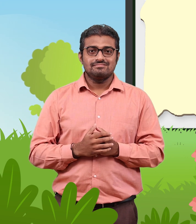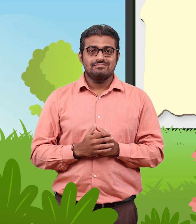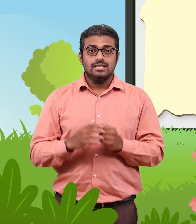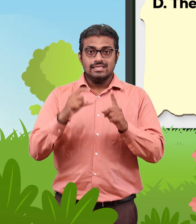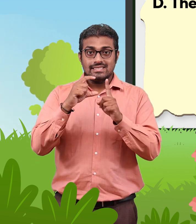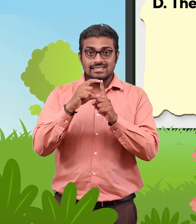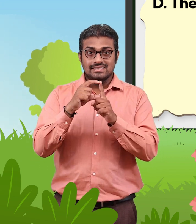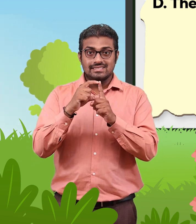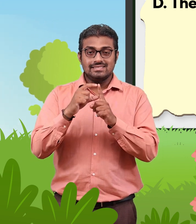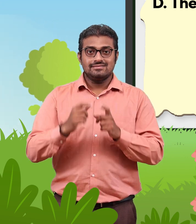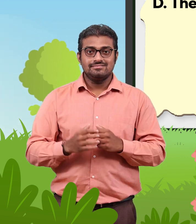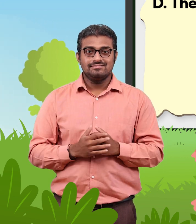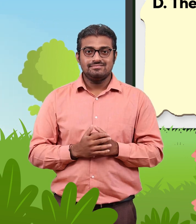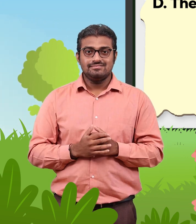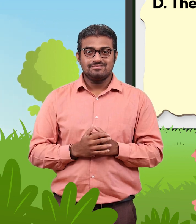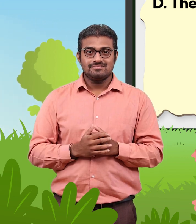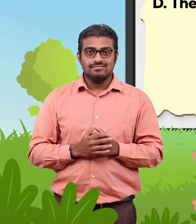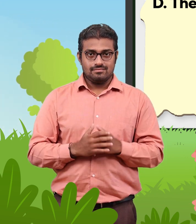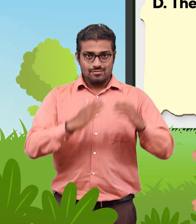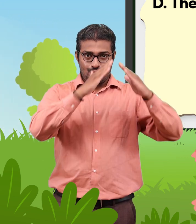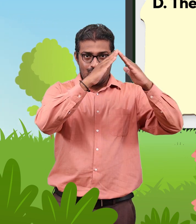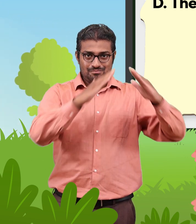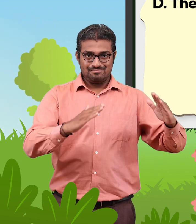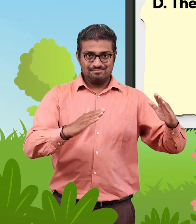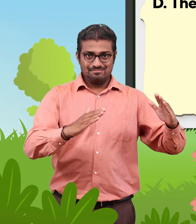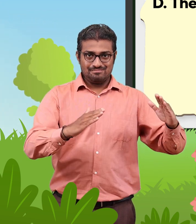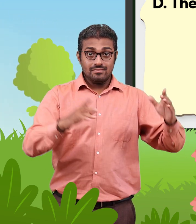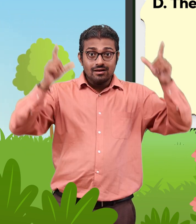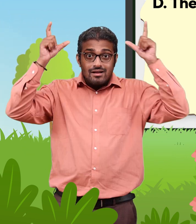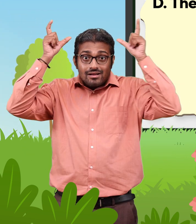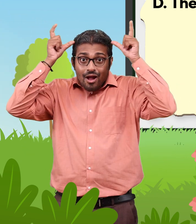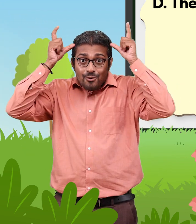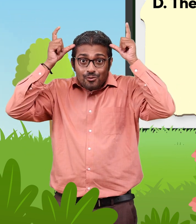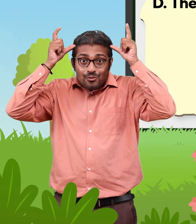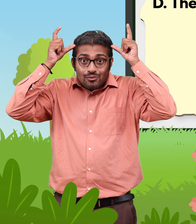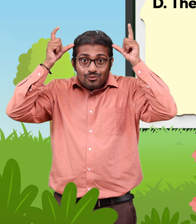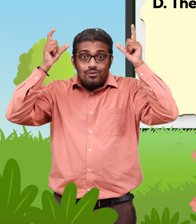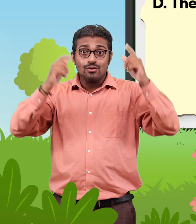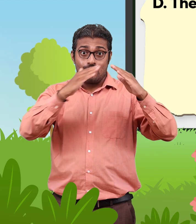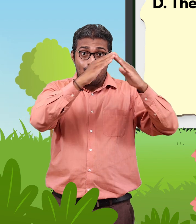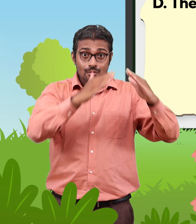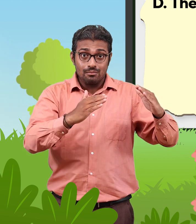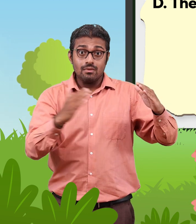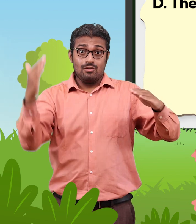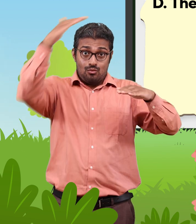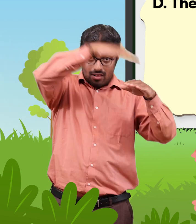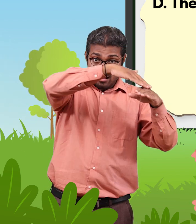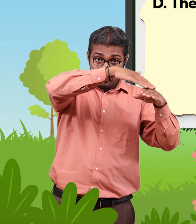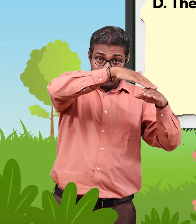D. The cow is inside or top off or outside the